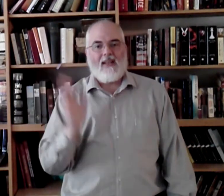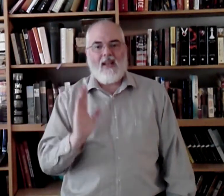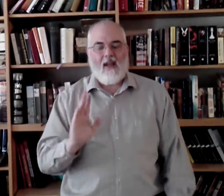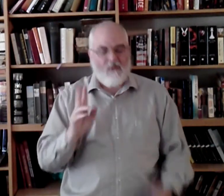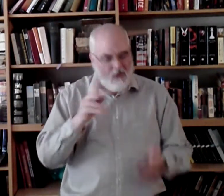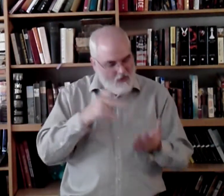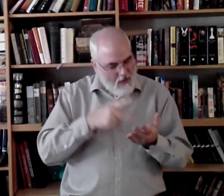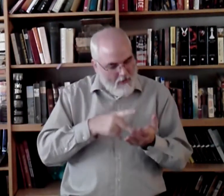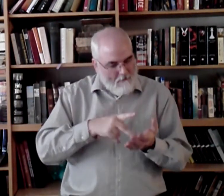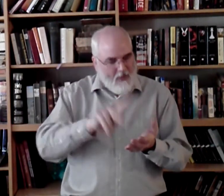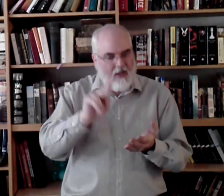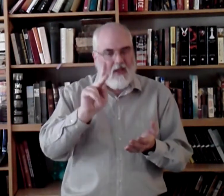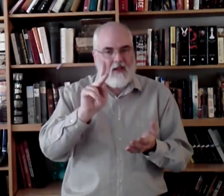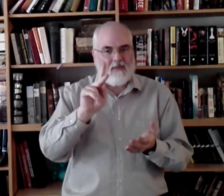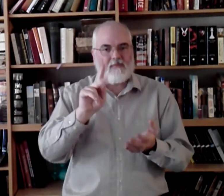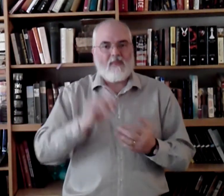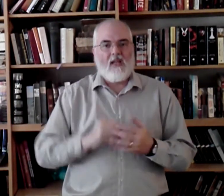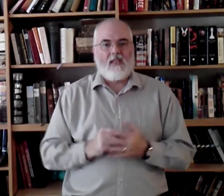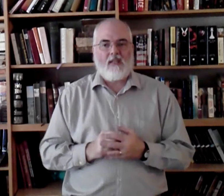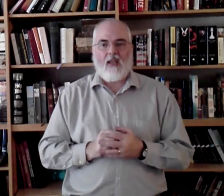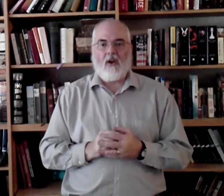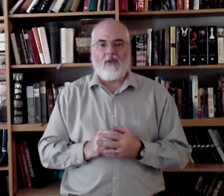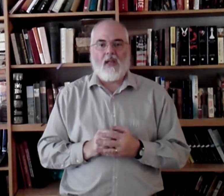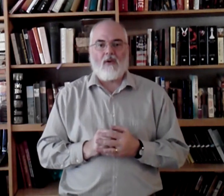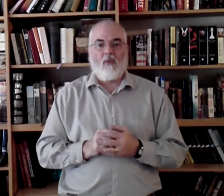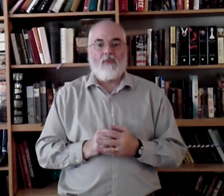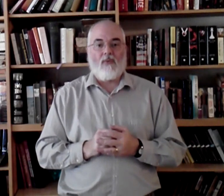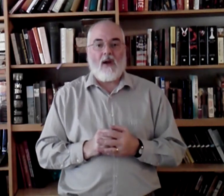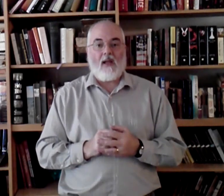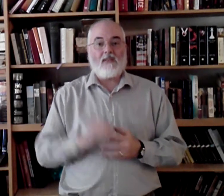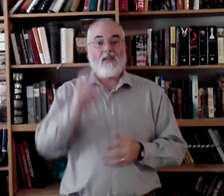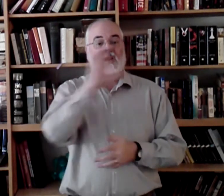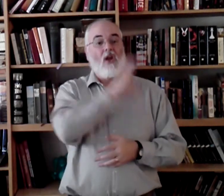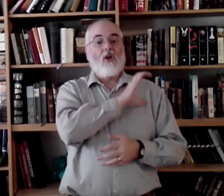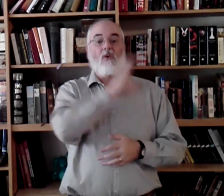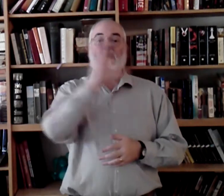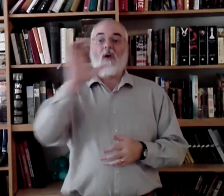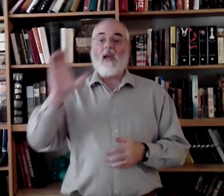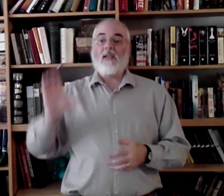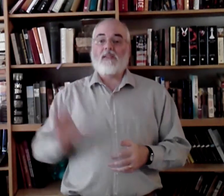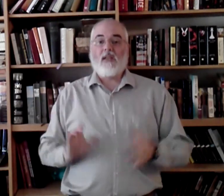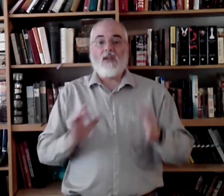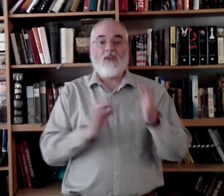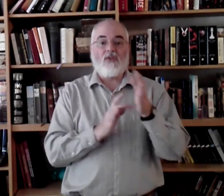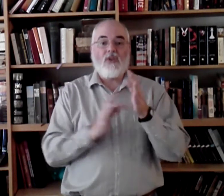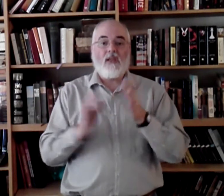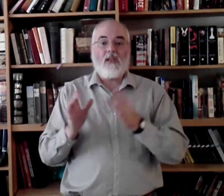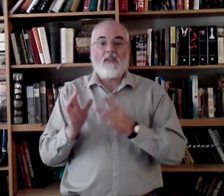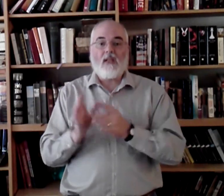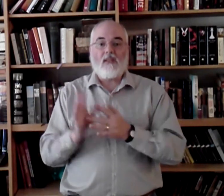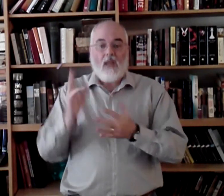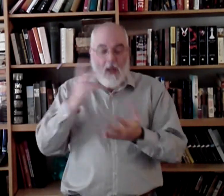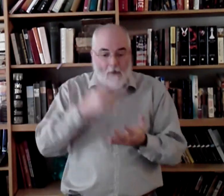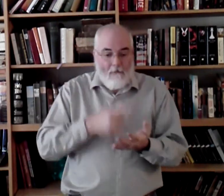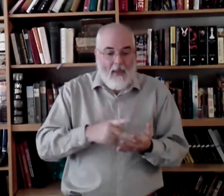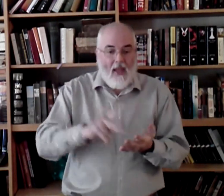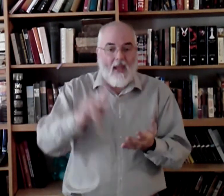Never pay. Say it all together in one phrase. Christ Jesus paid